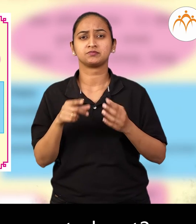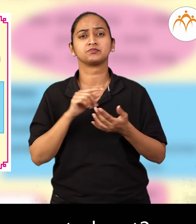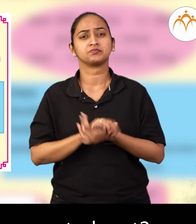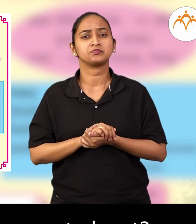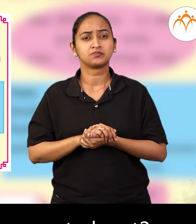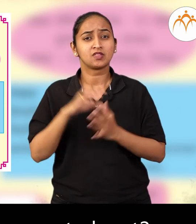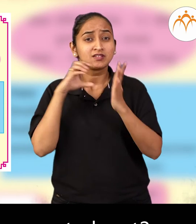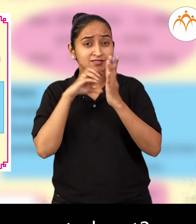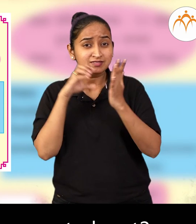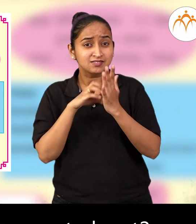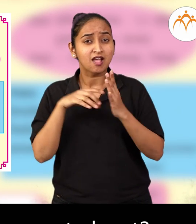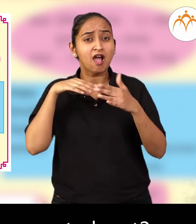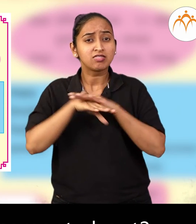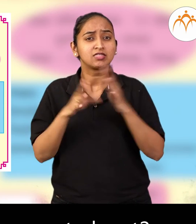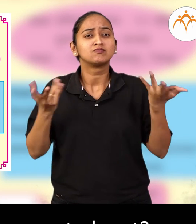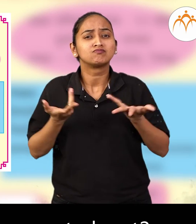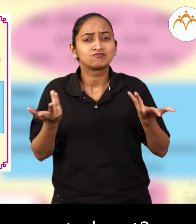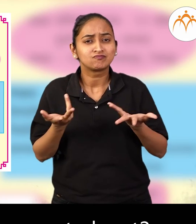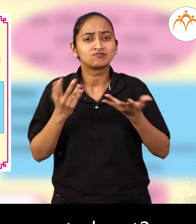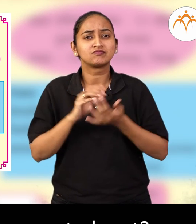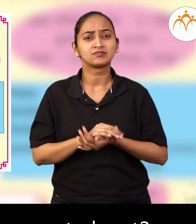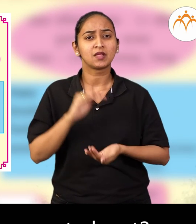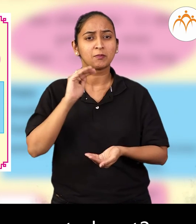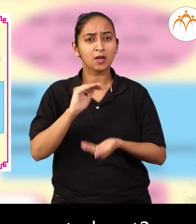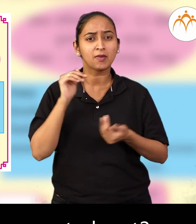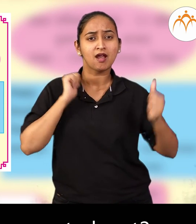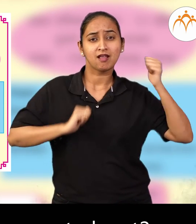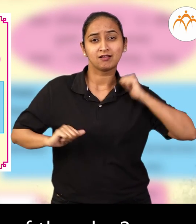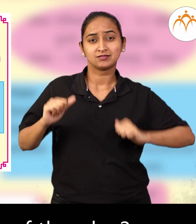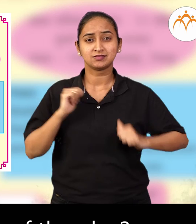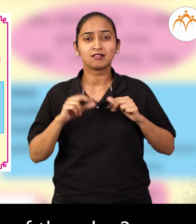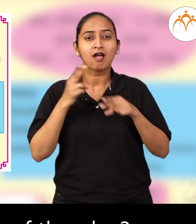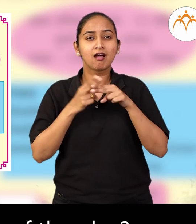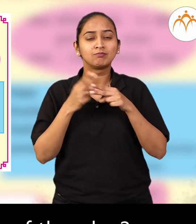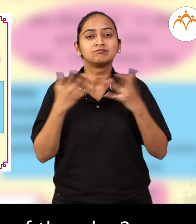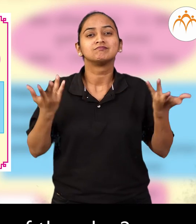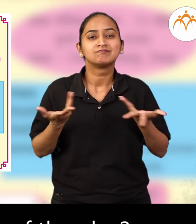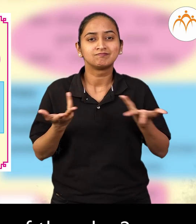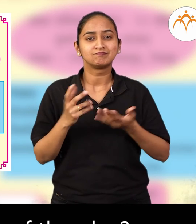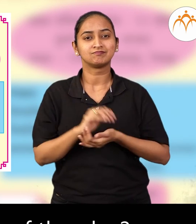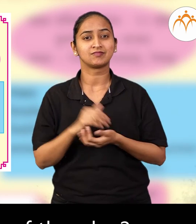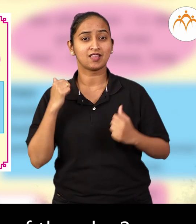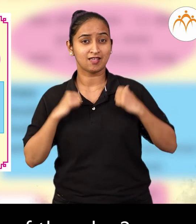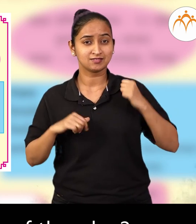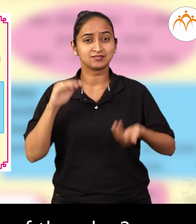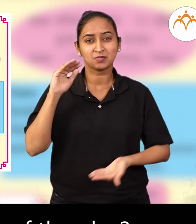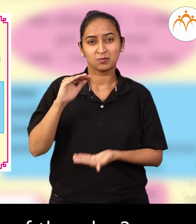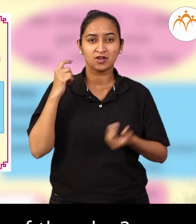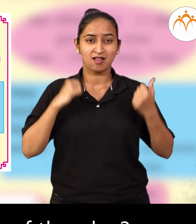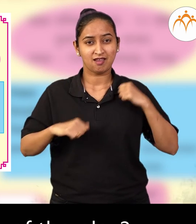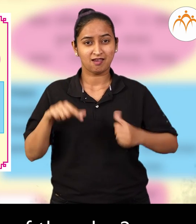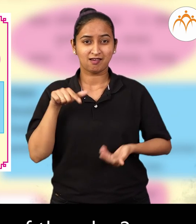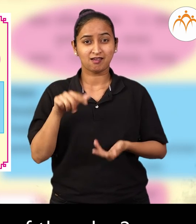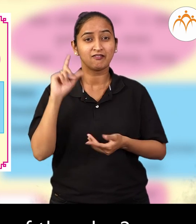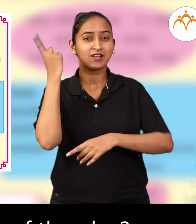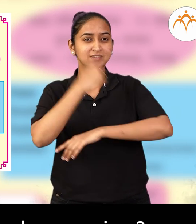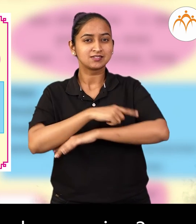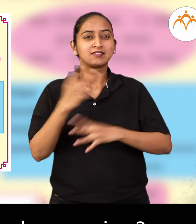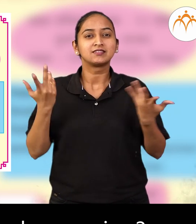is the advertisement about? What is the name of the play? On